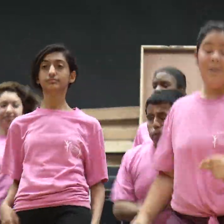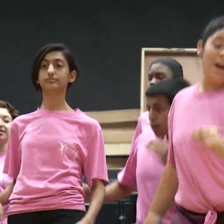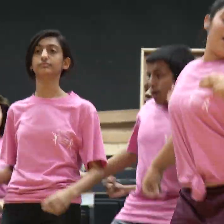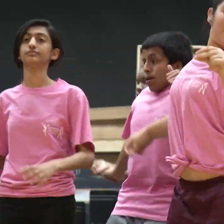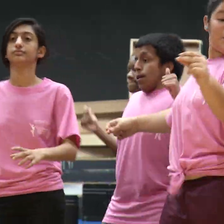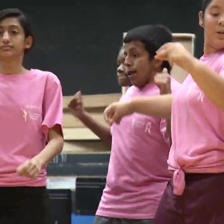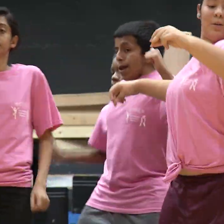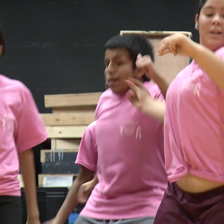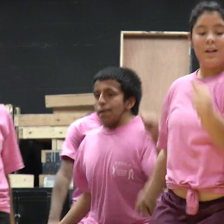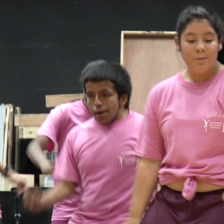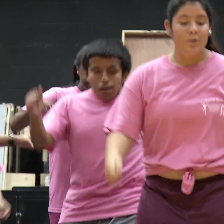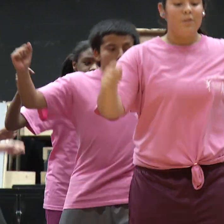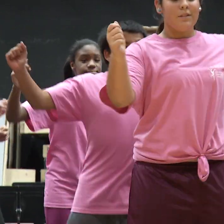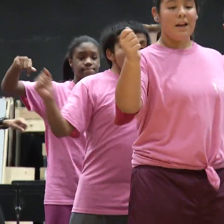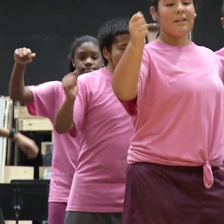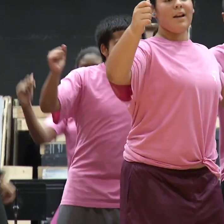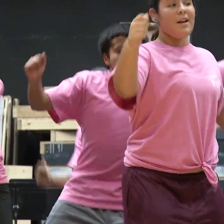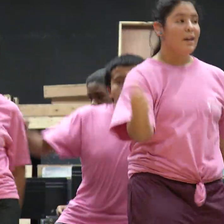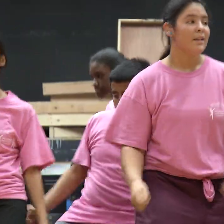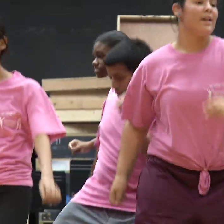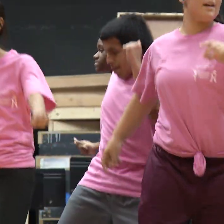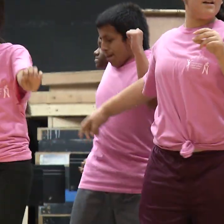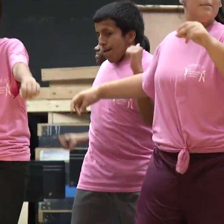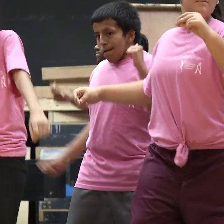that include African dance, hip-hop, and lyrical.